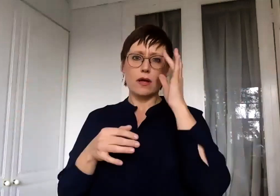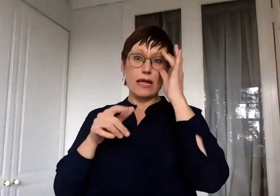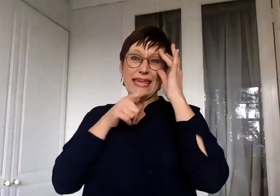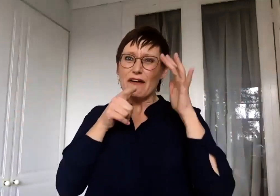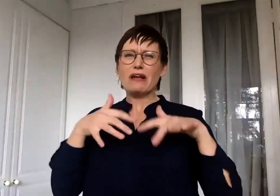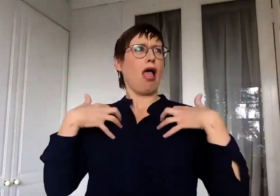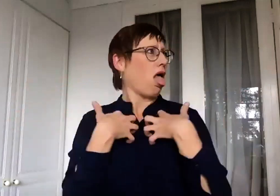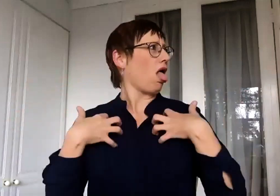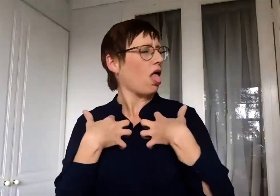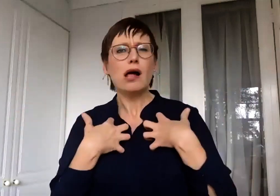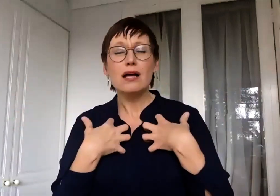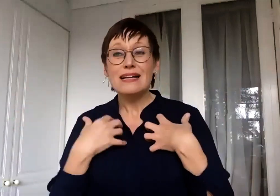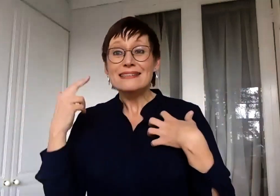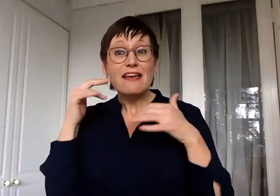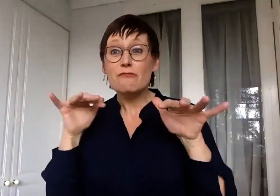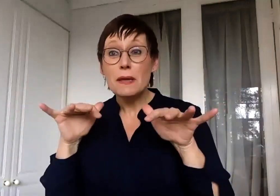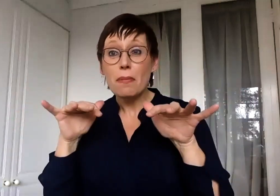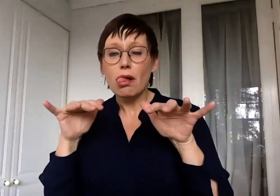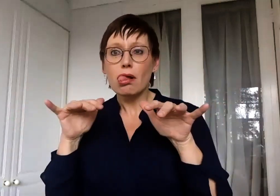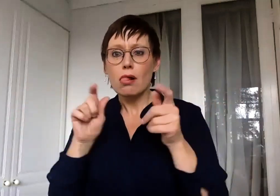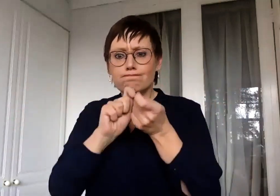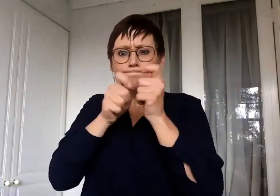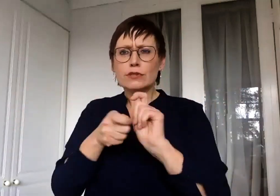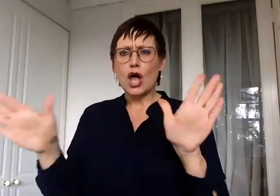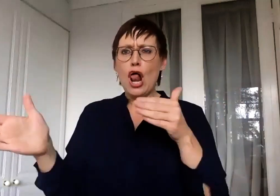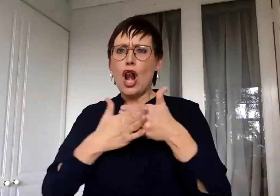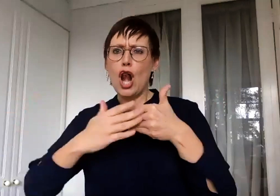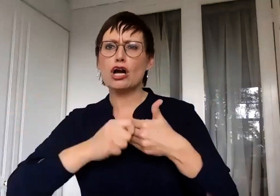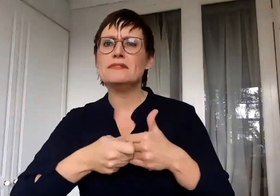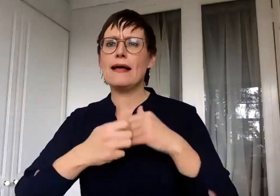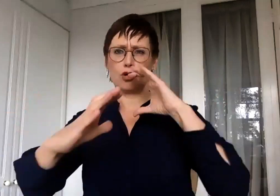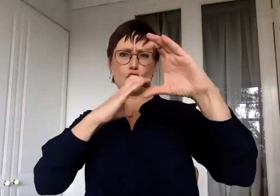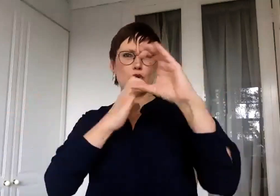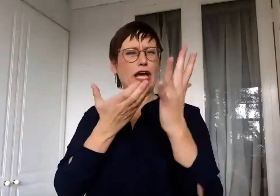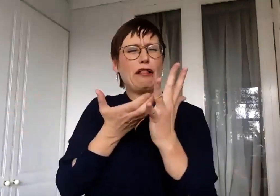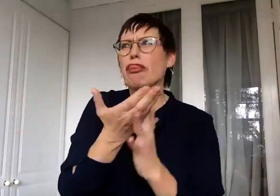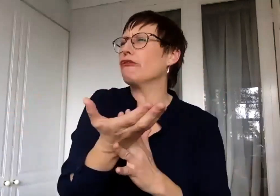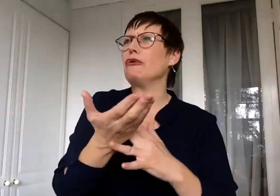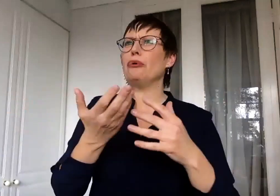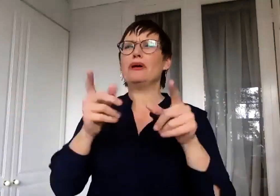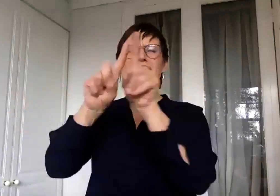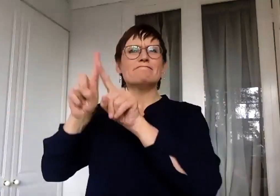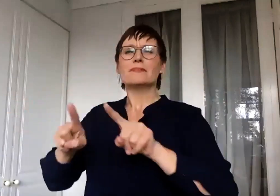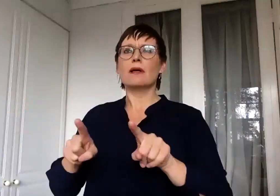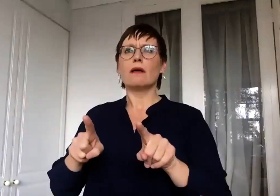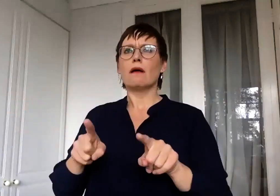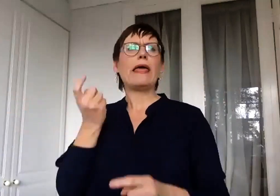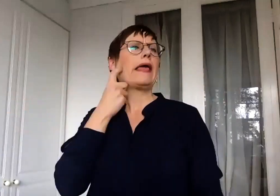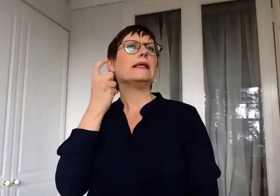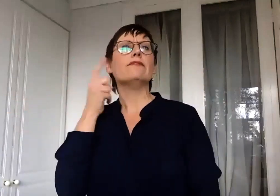them have been unfazed by this because change and adaptation is who they are. And so